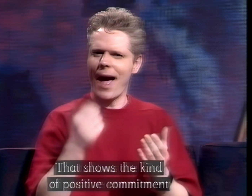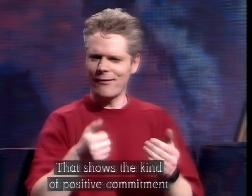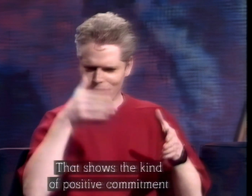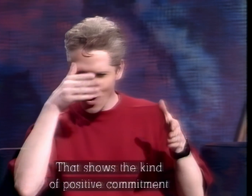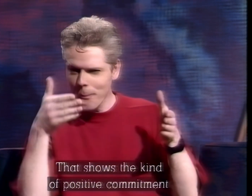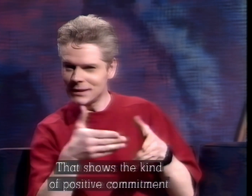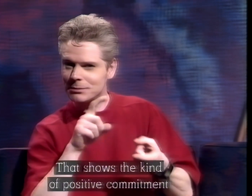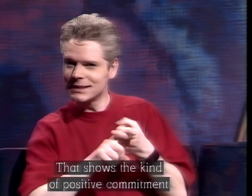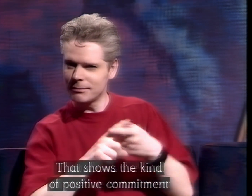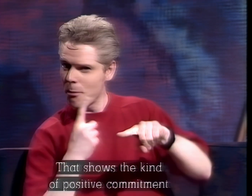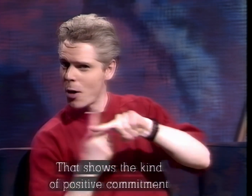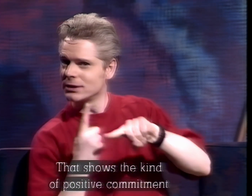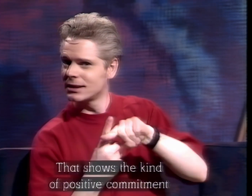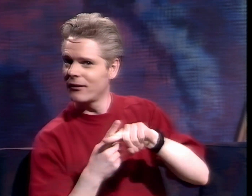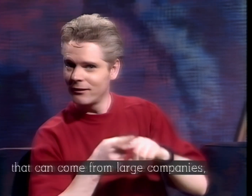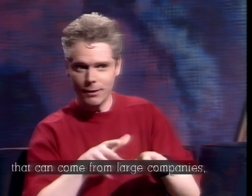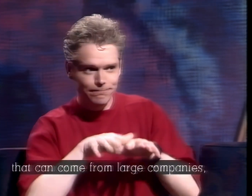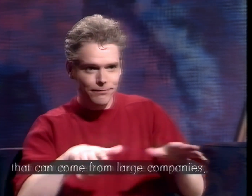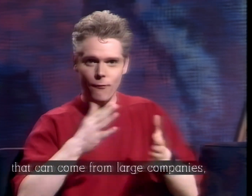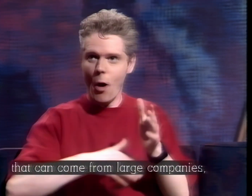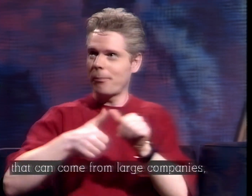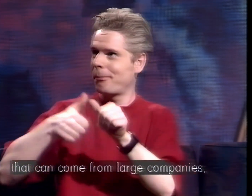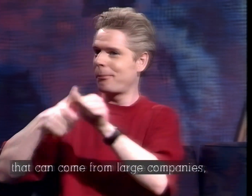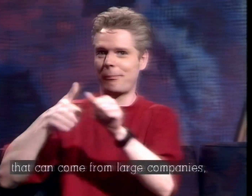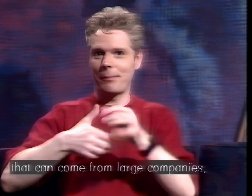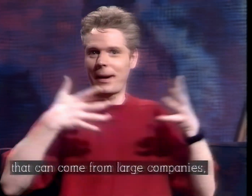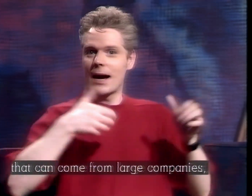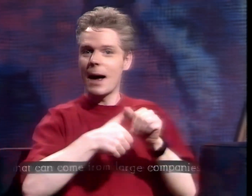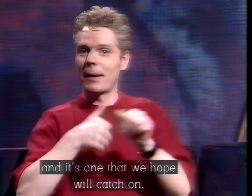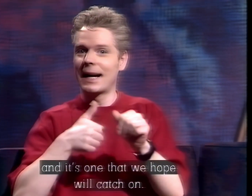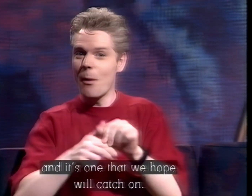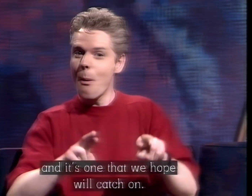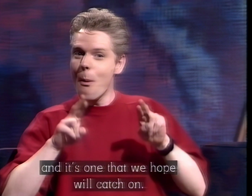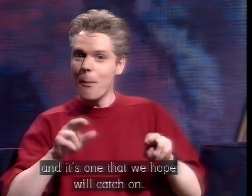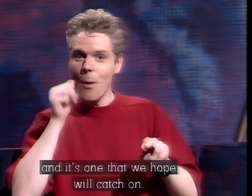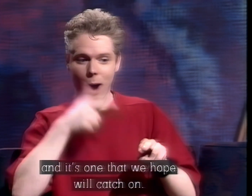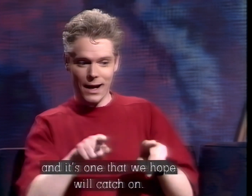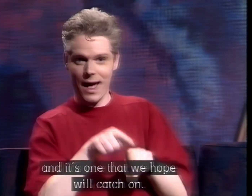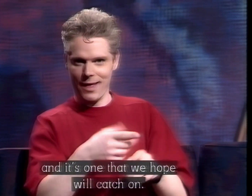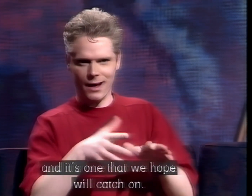That shows the kind of positive commitment that can come from large companies, and it's one that we hope will catch on.